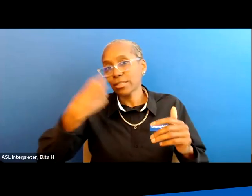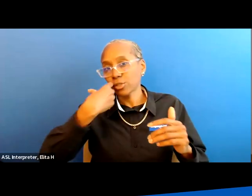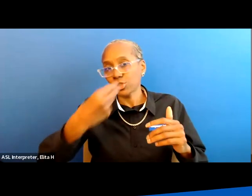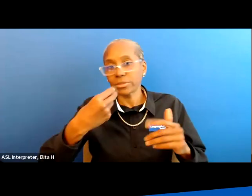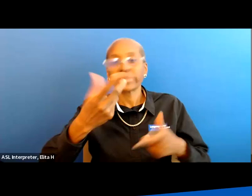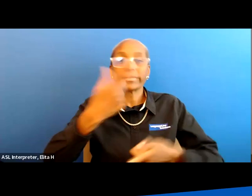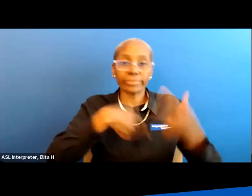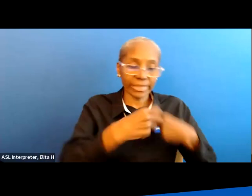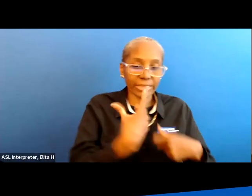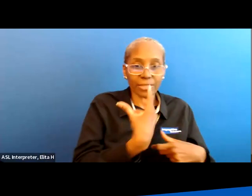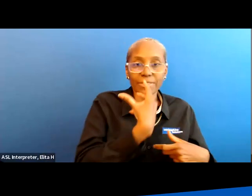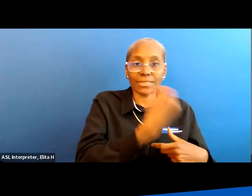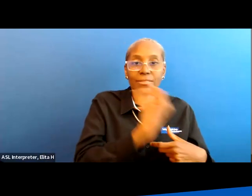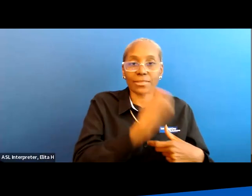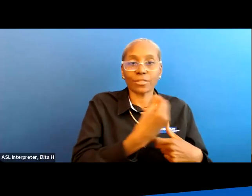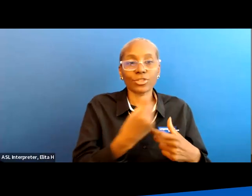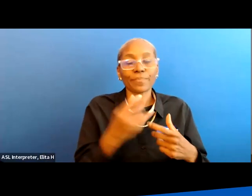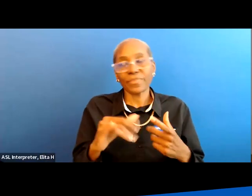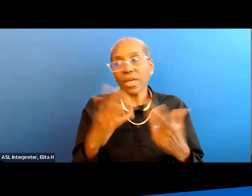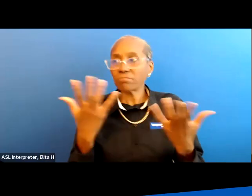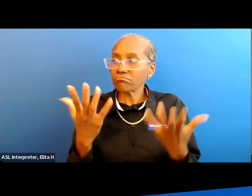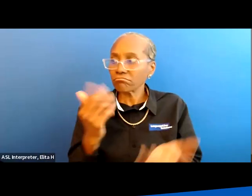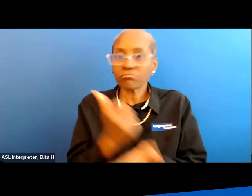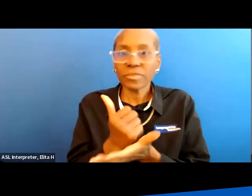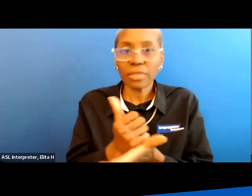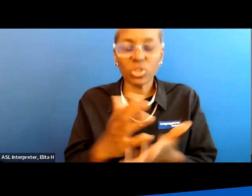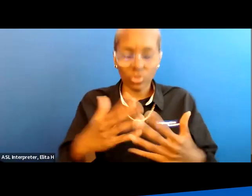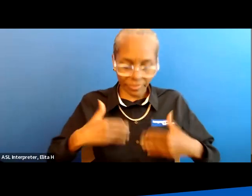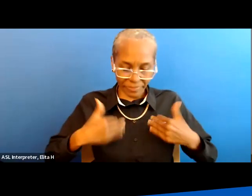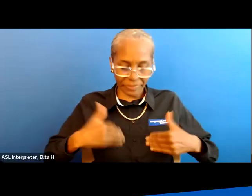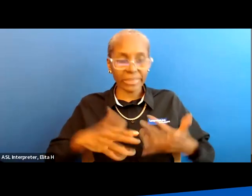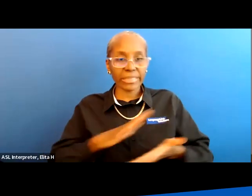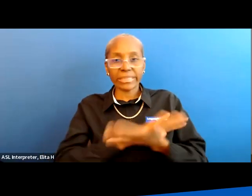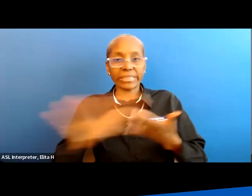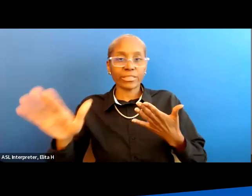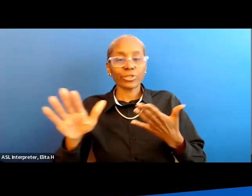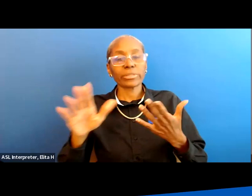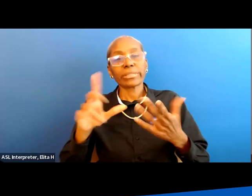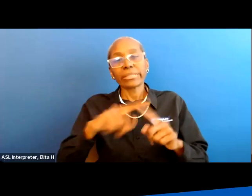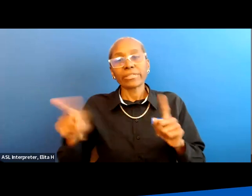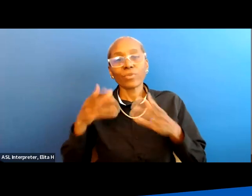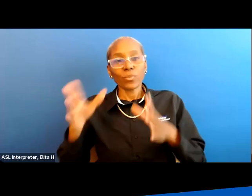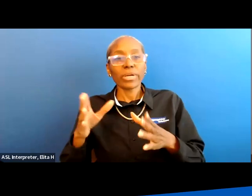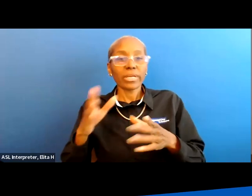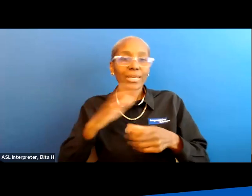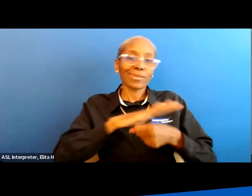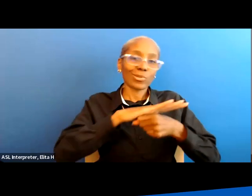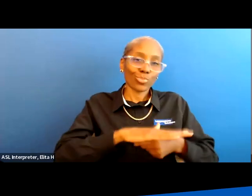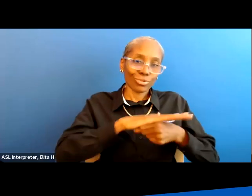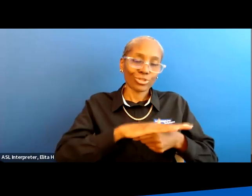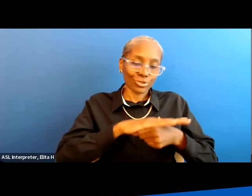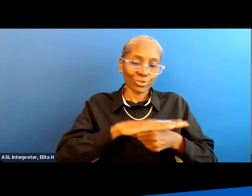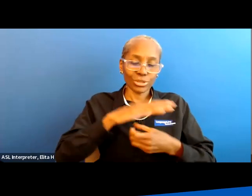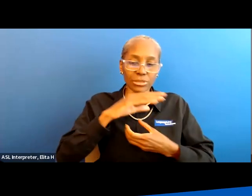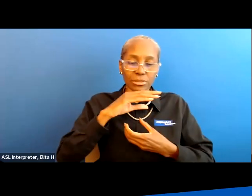place of suctioning and so that really helps to clear it out it works in a little bit different way it works on pressures that go in there